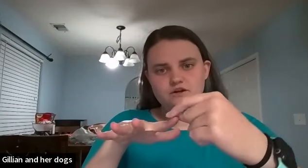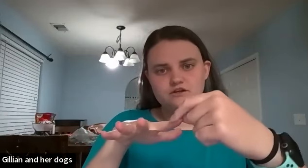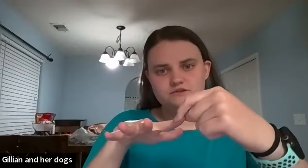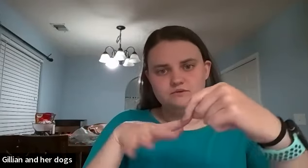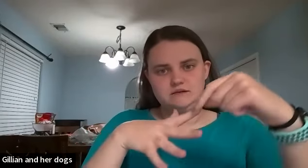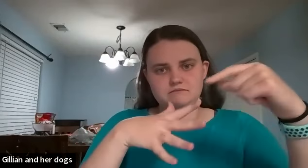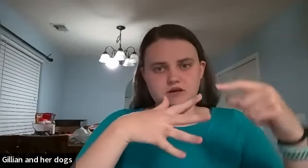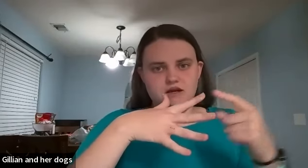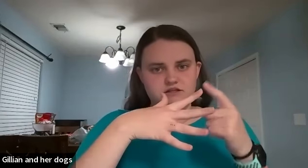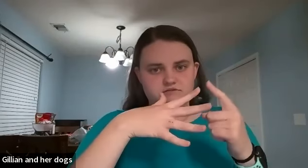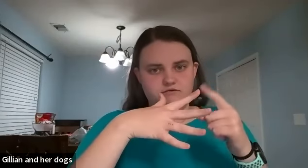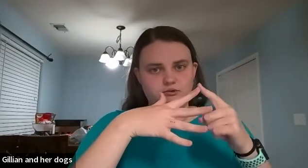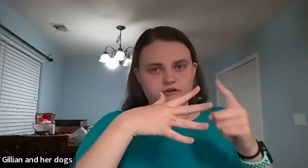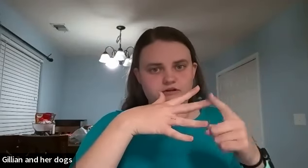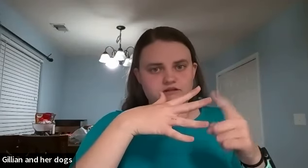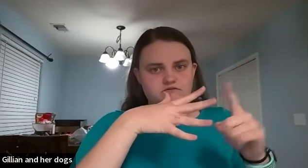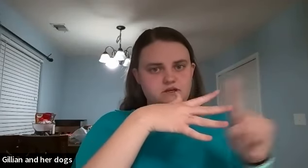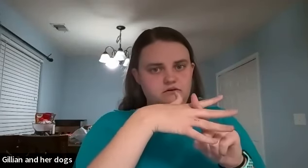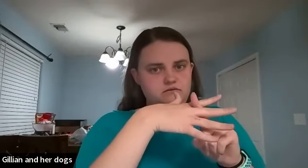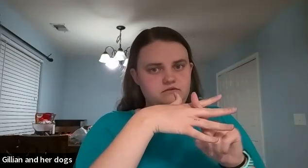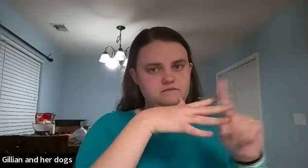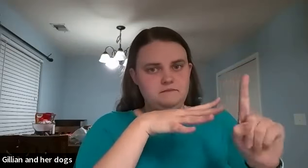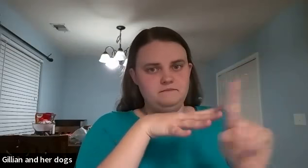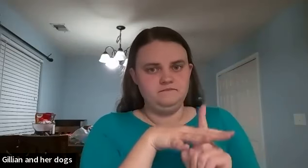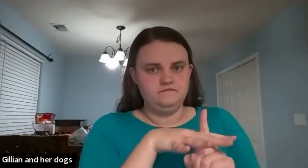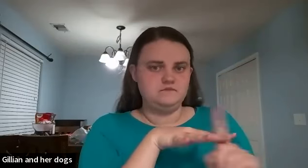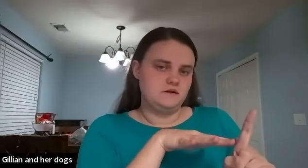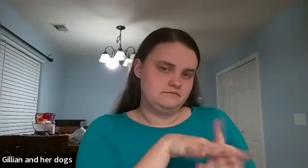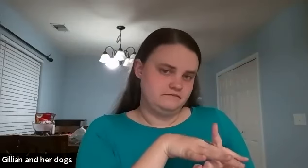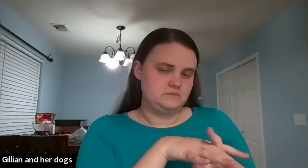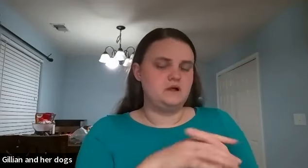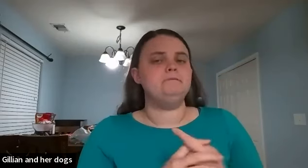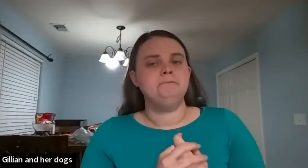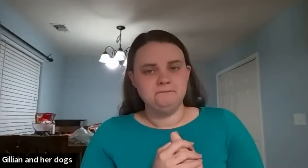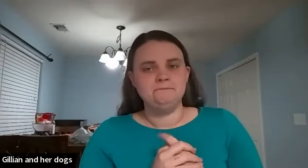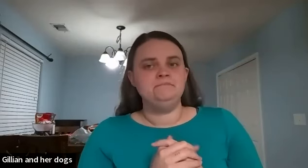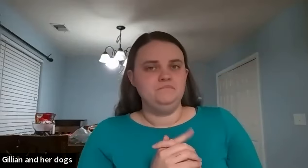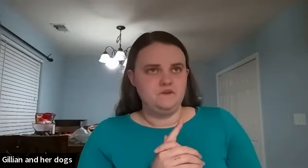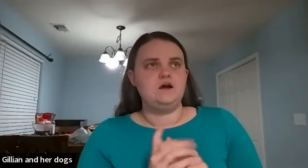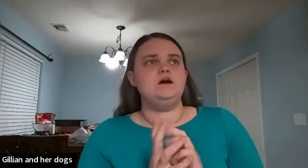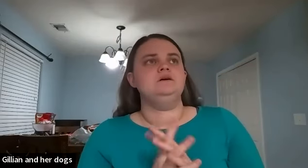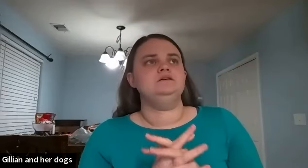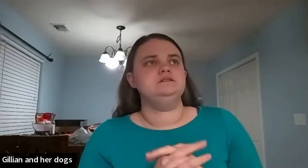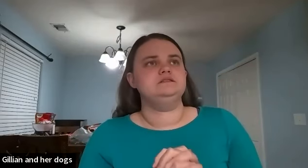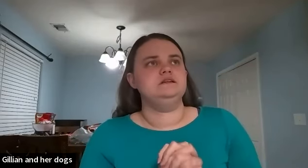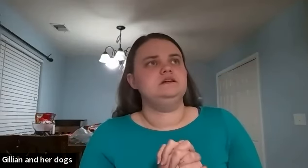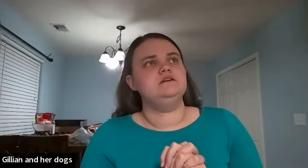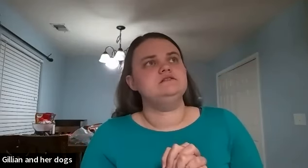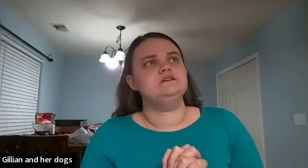finger goes between my pointer and its middle flip flop flip flop um see any others